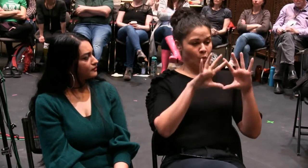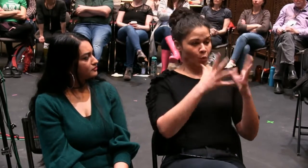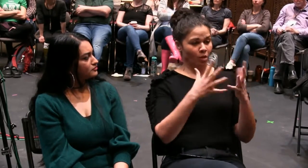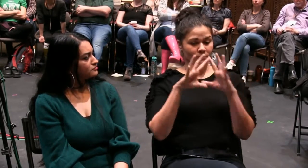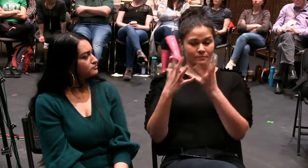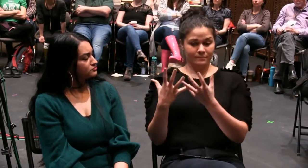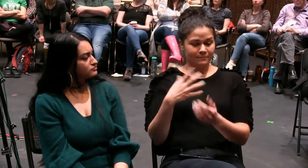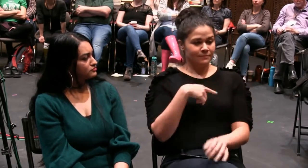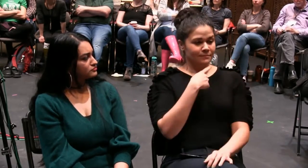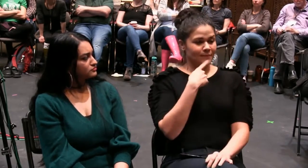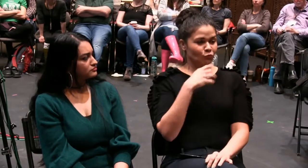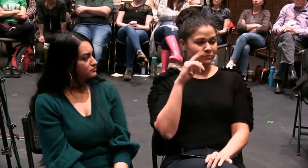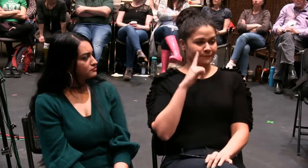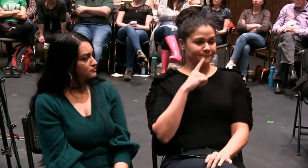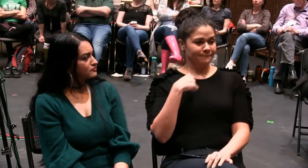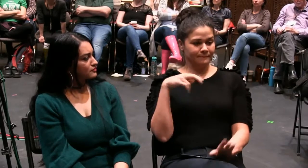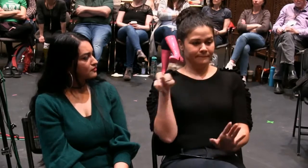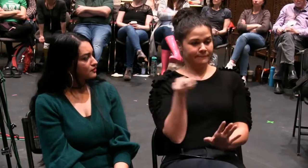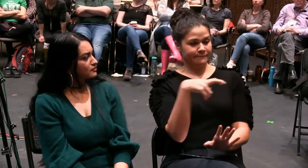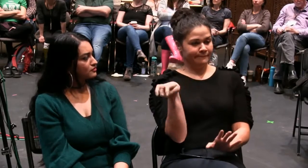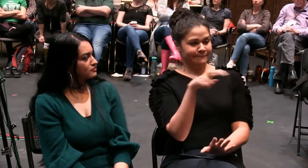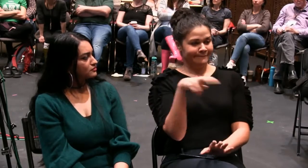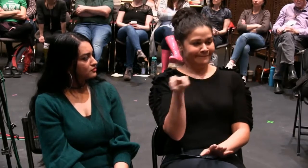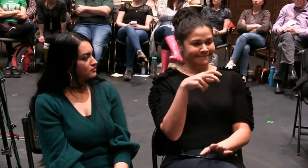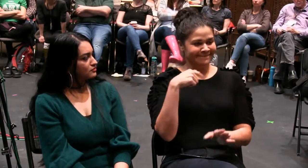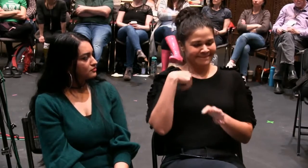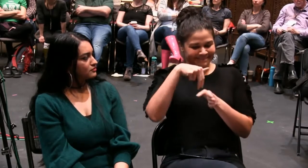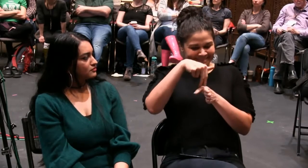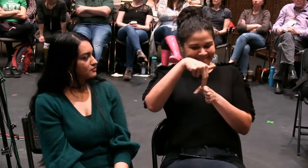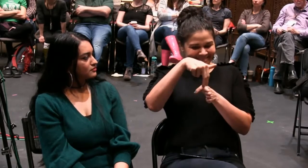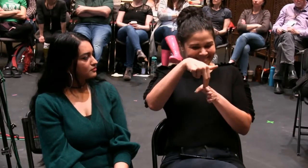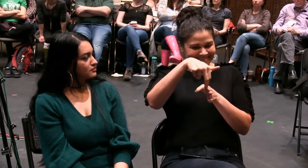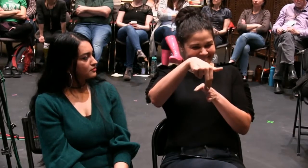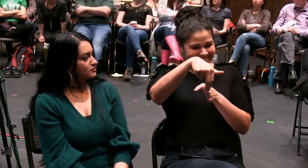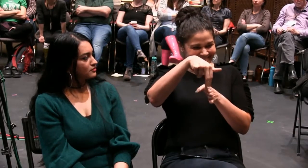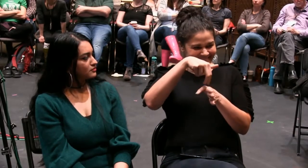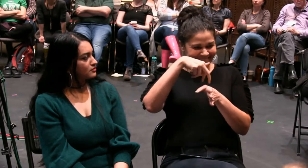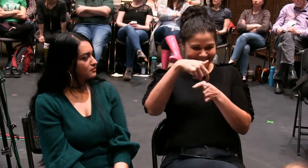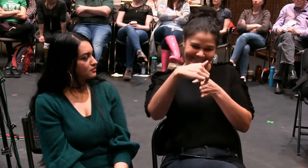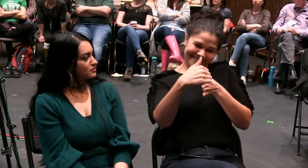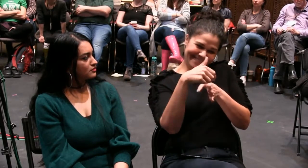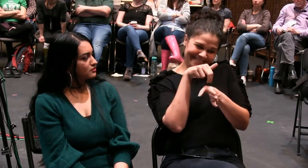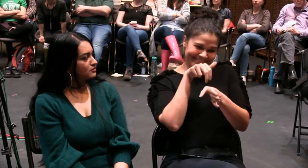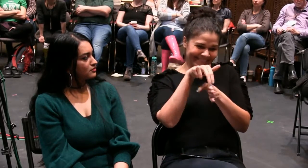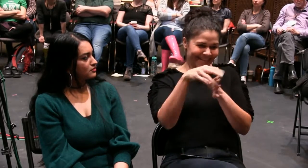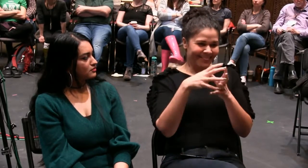I live in two worlds. The hearing world and the deaf world on a daily basis. I walk that line.